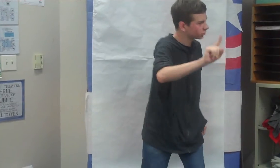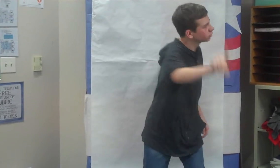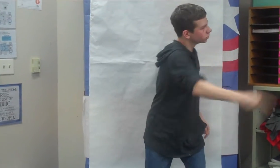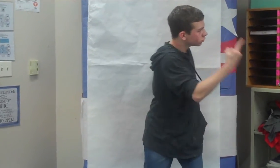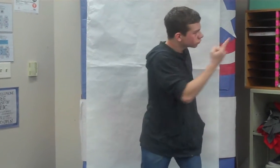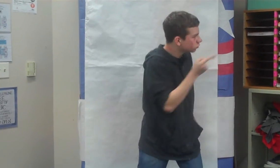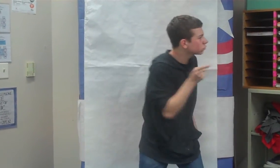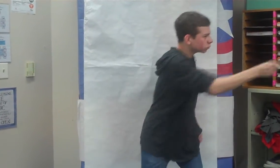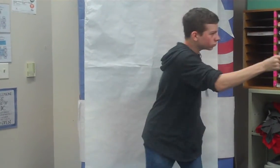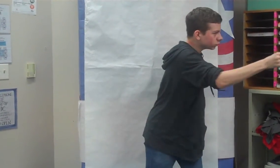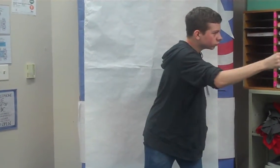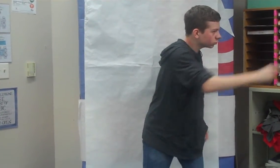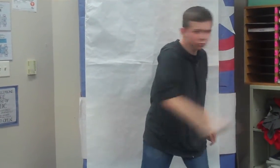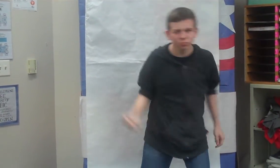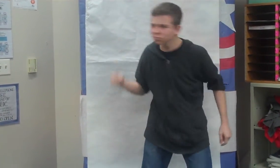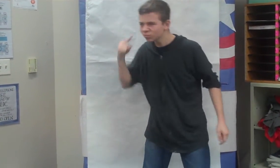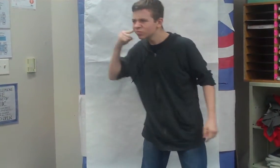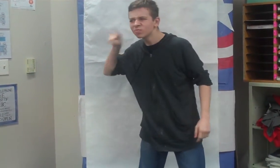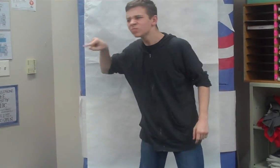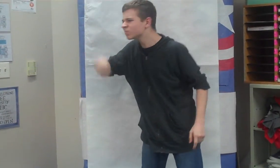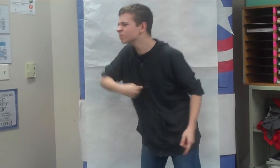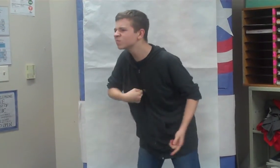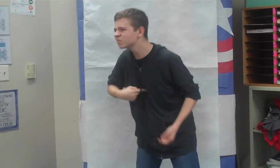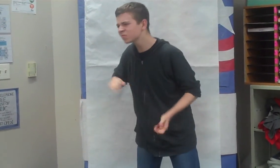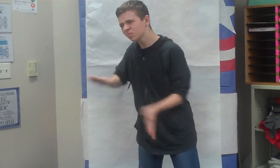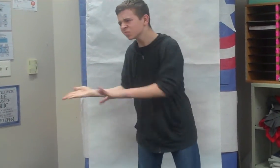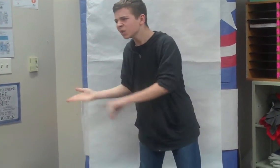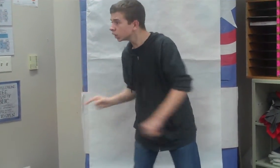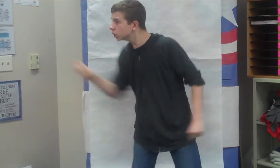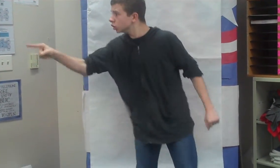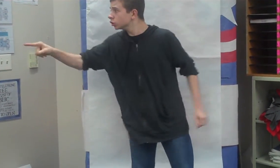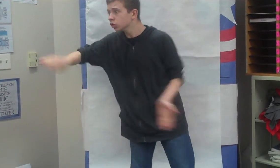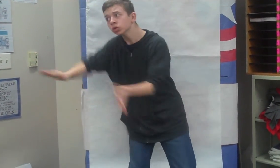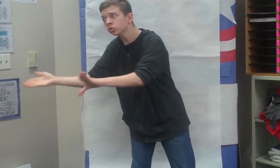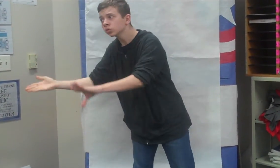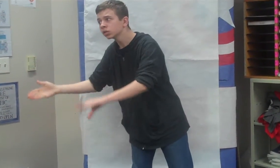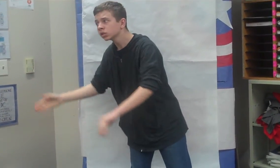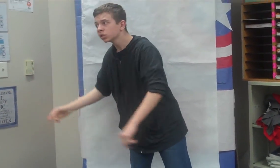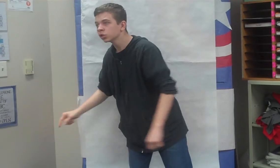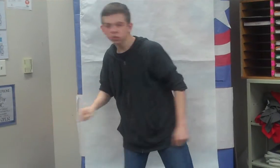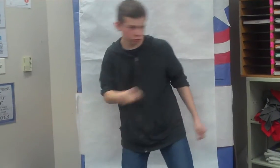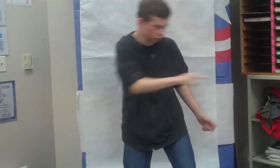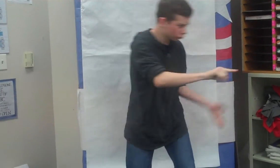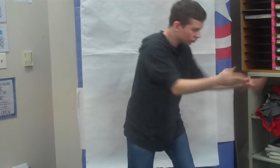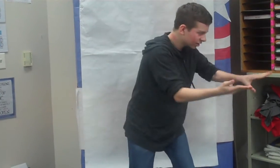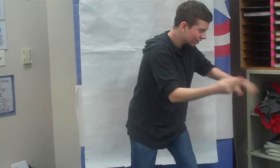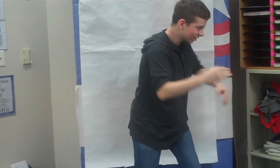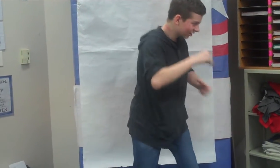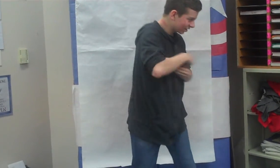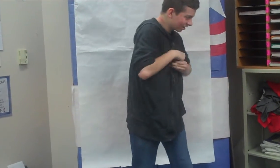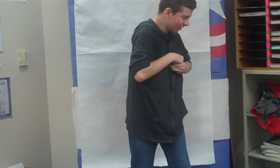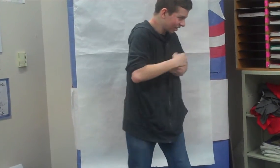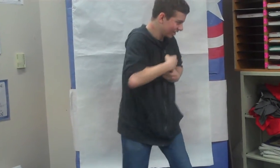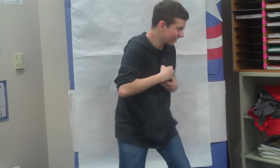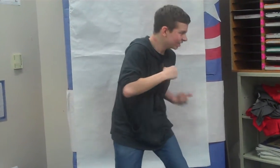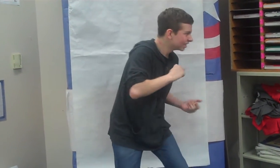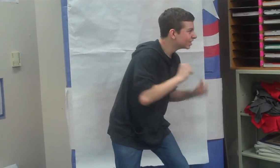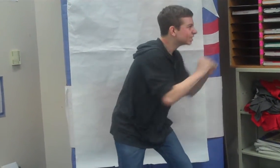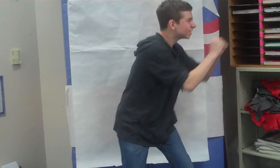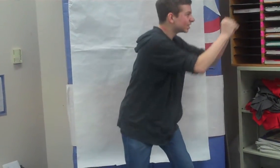I'll die you If I die You die too You die in me I'll free